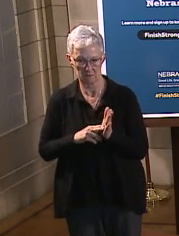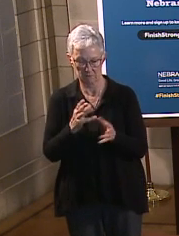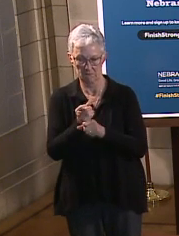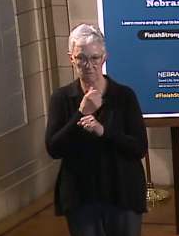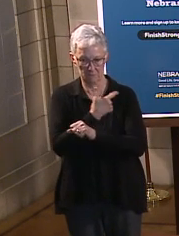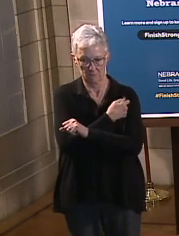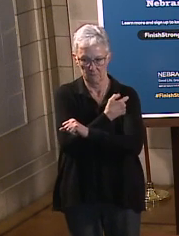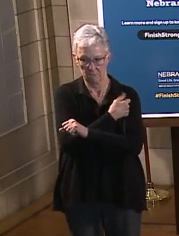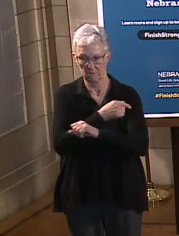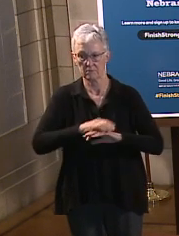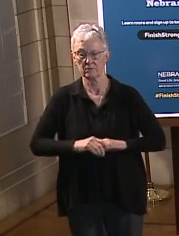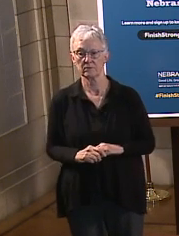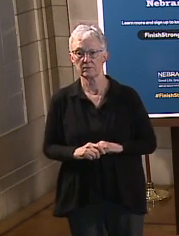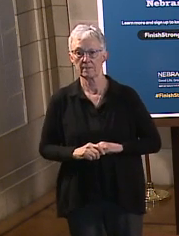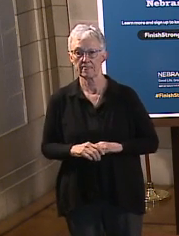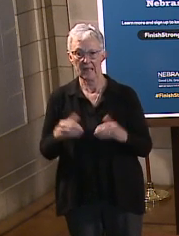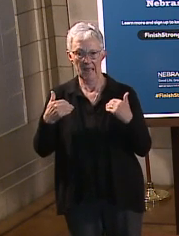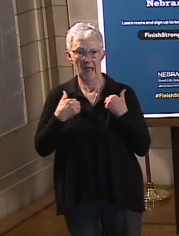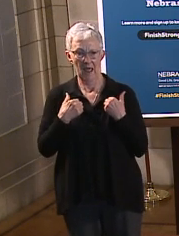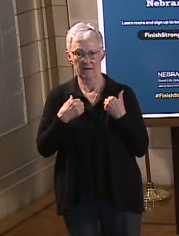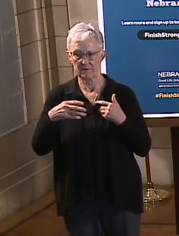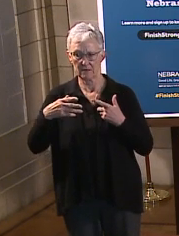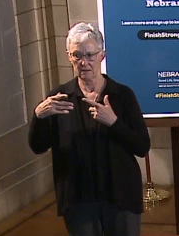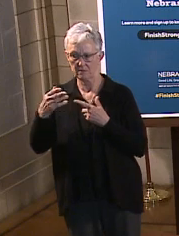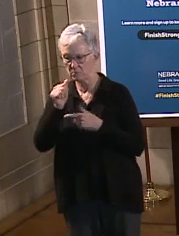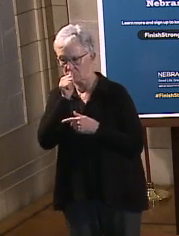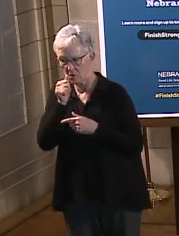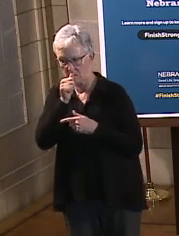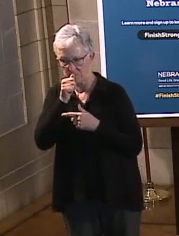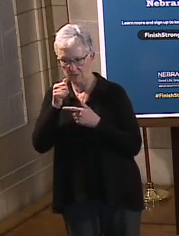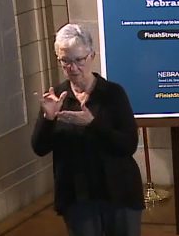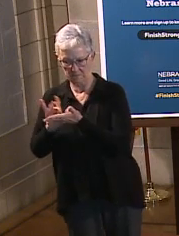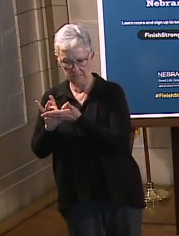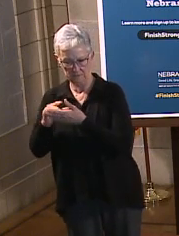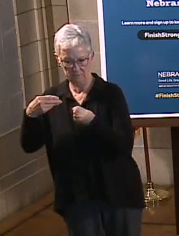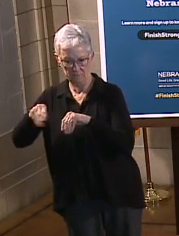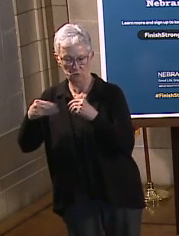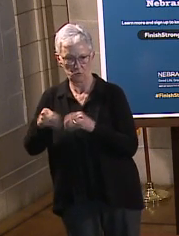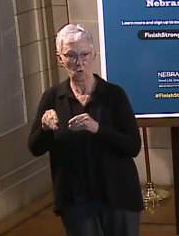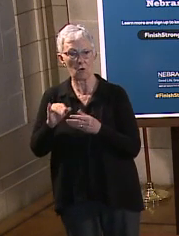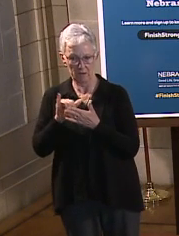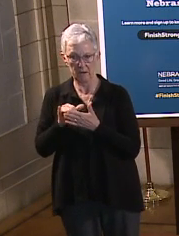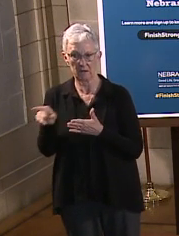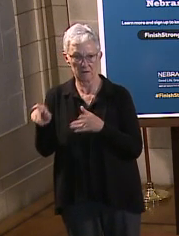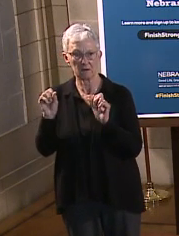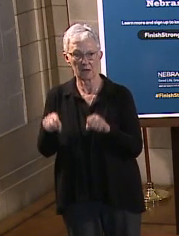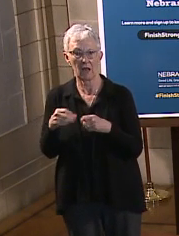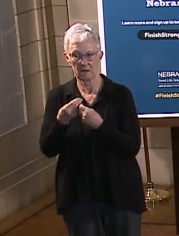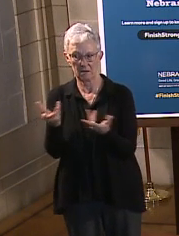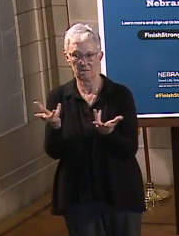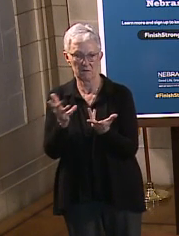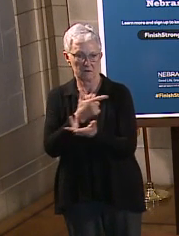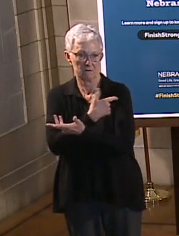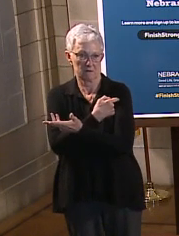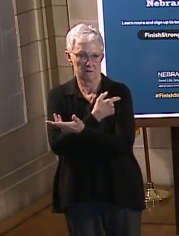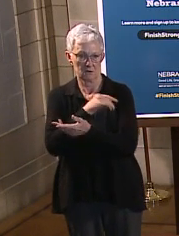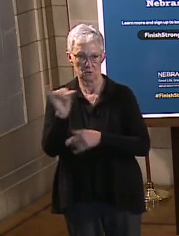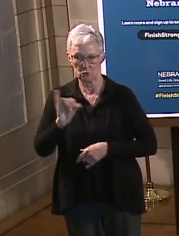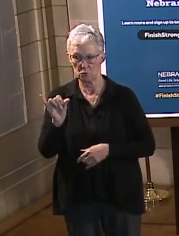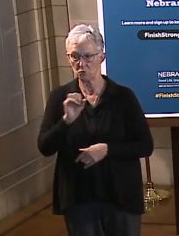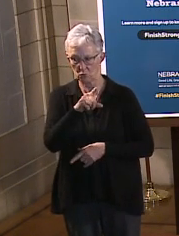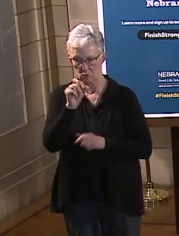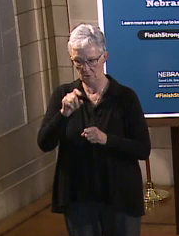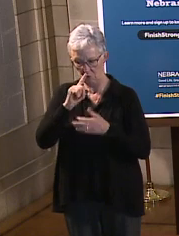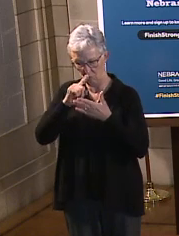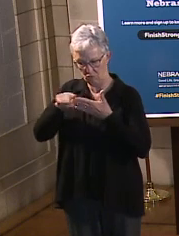Also, there's a federal pharmacy, retail pharmacy program that was expanded. You can check your local pharmacy to be able to see if they've got vaccines available